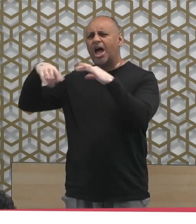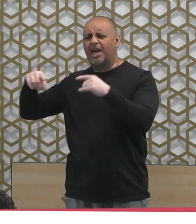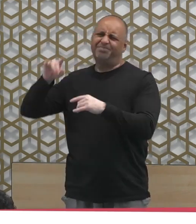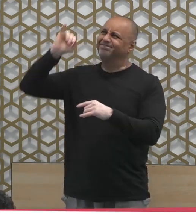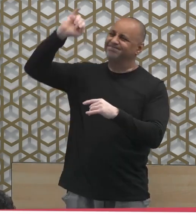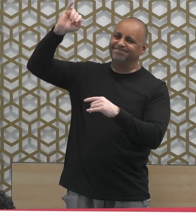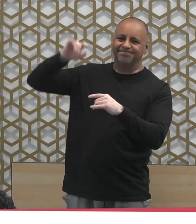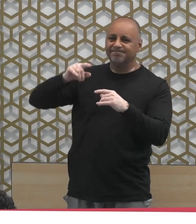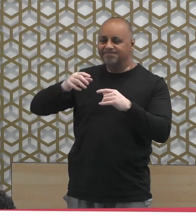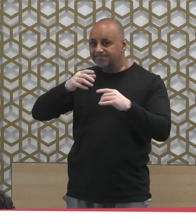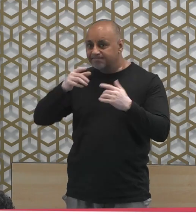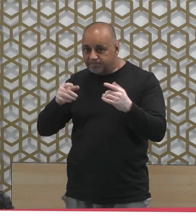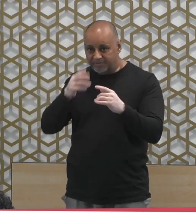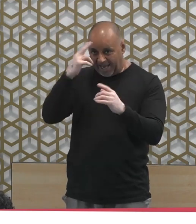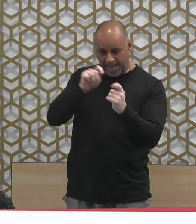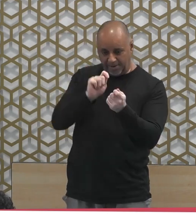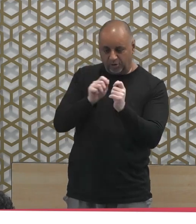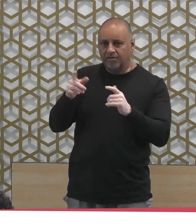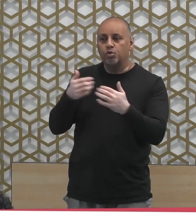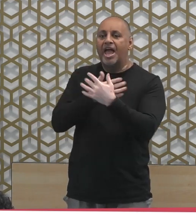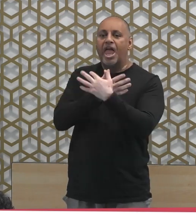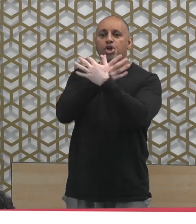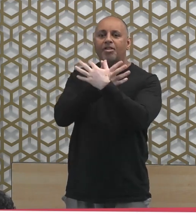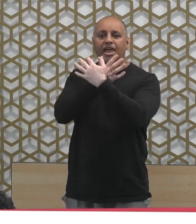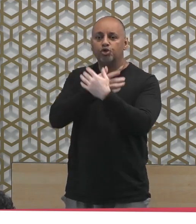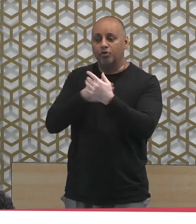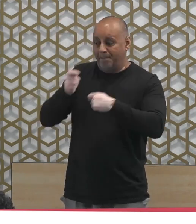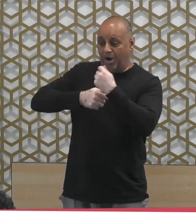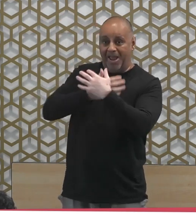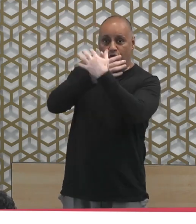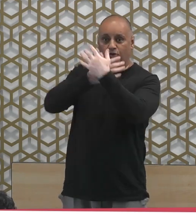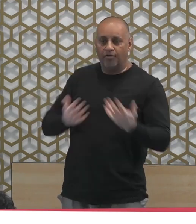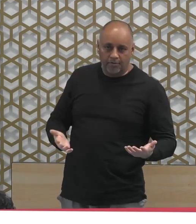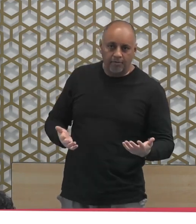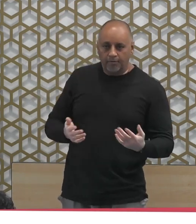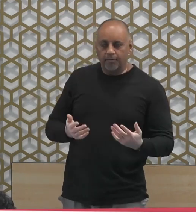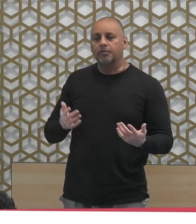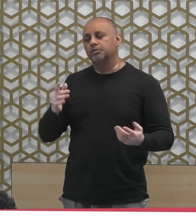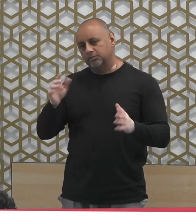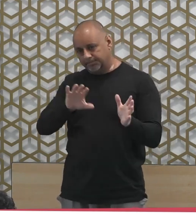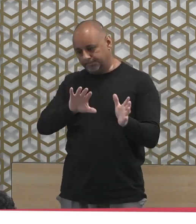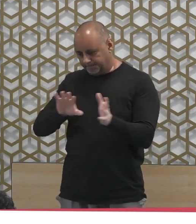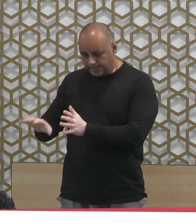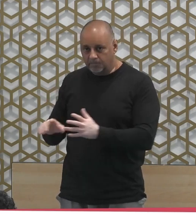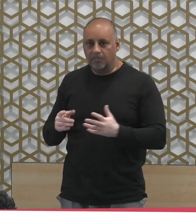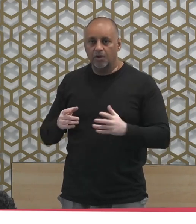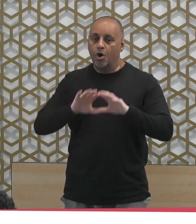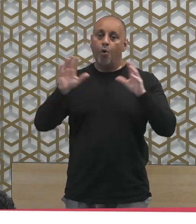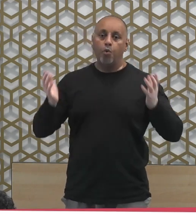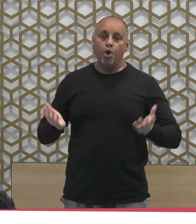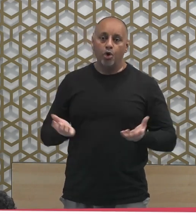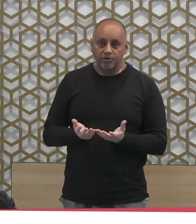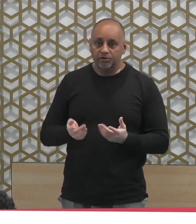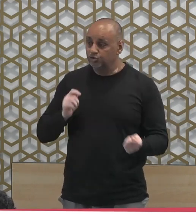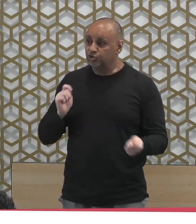Who are most at risk from our communities in such matters where the world is changing so quickly? No doubt is